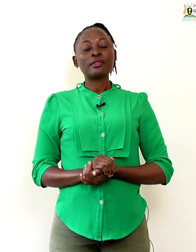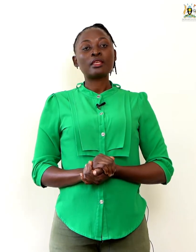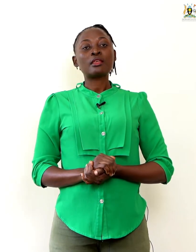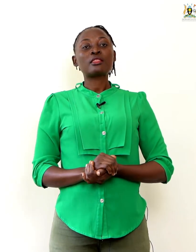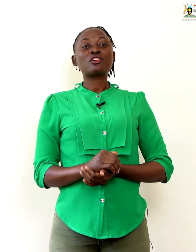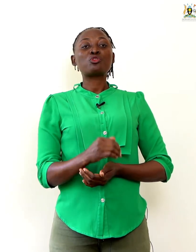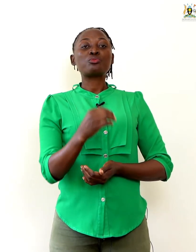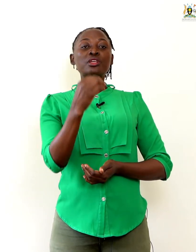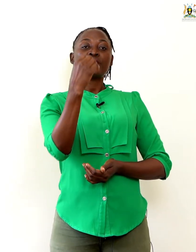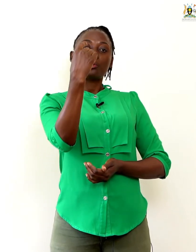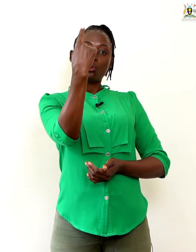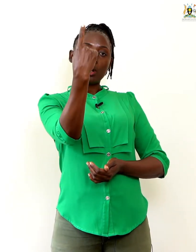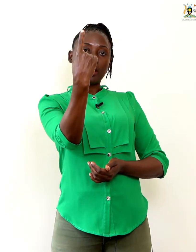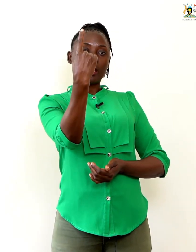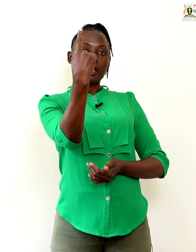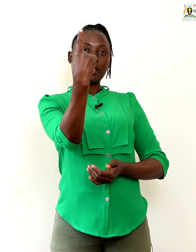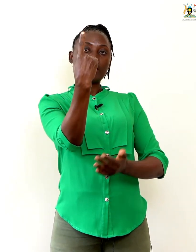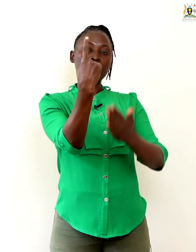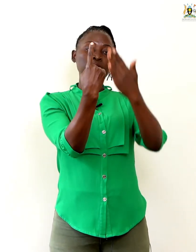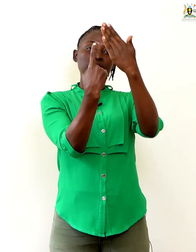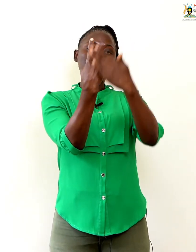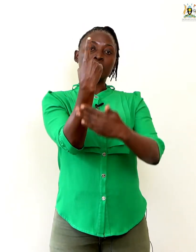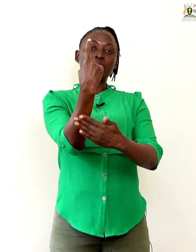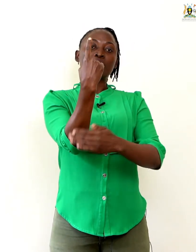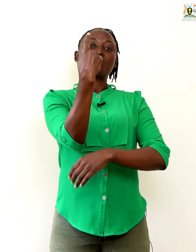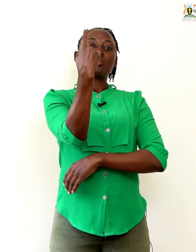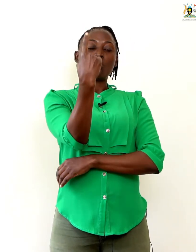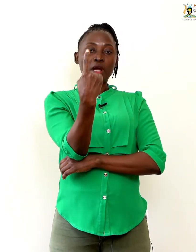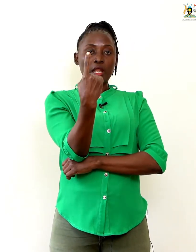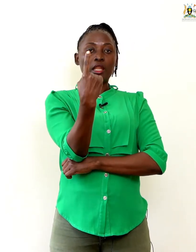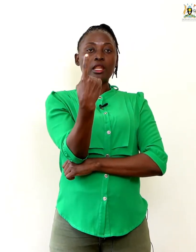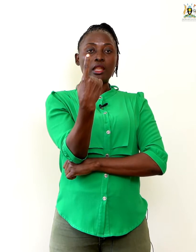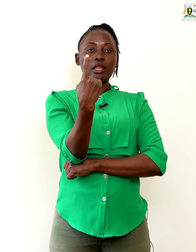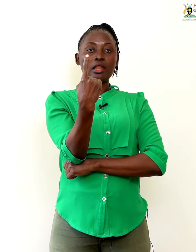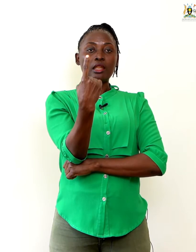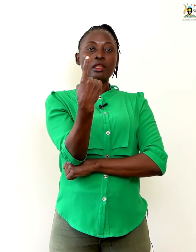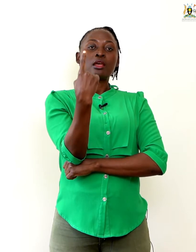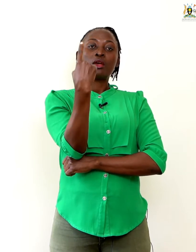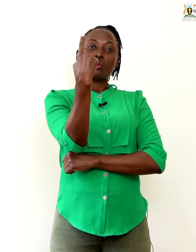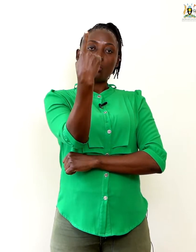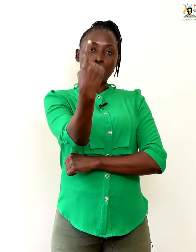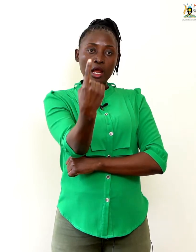Then we bring 1. 1. 1.